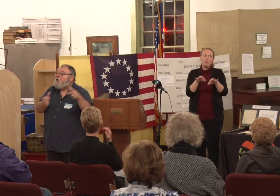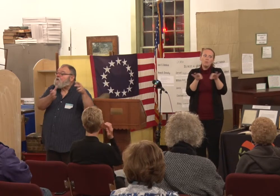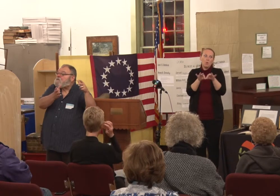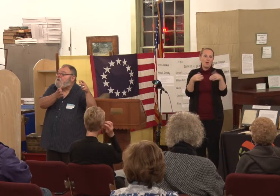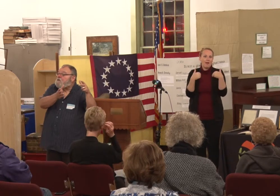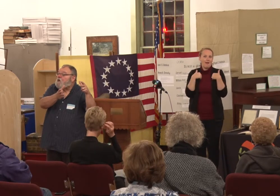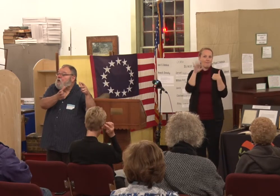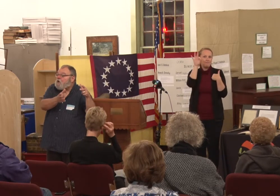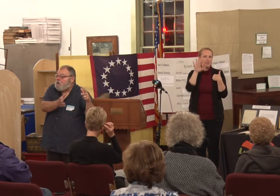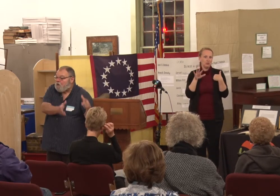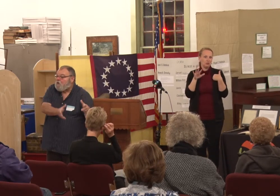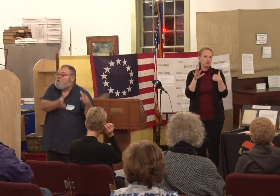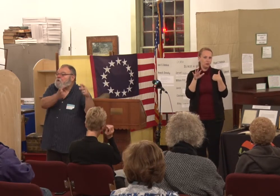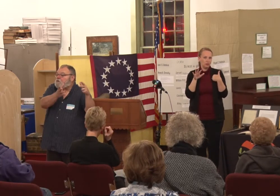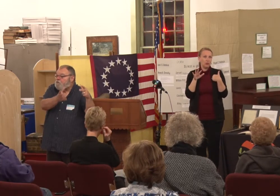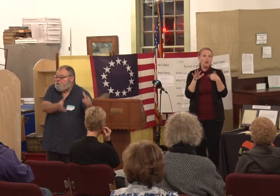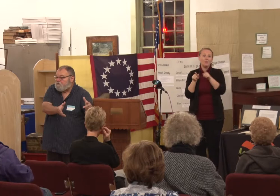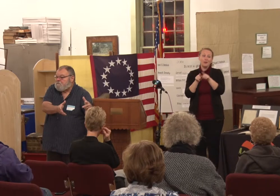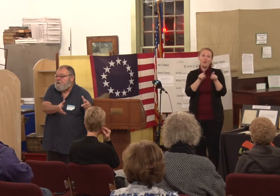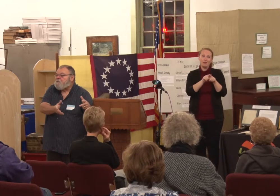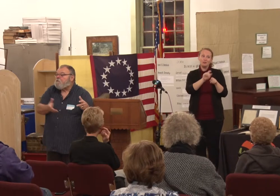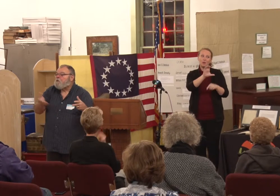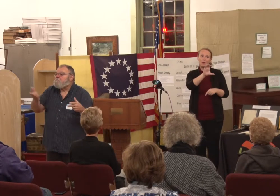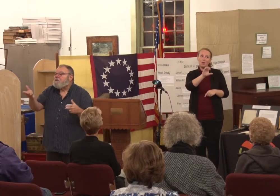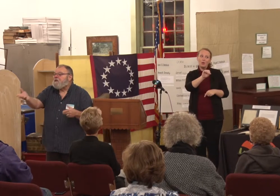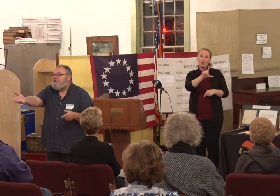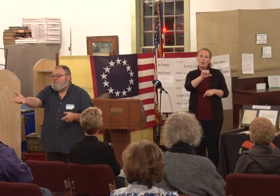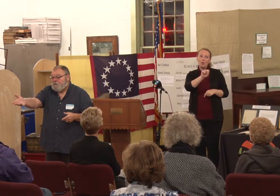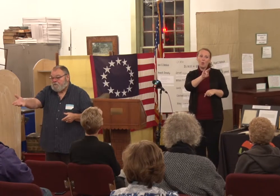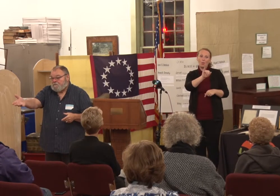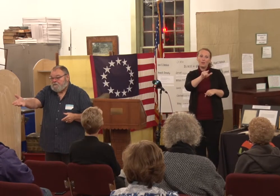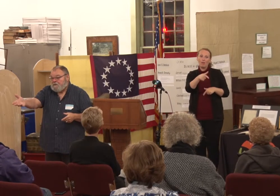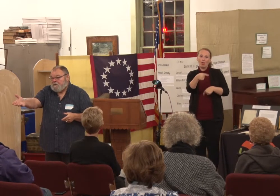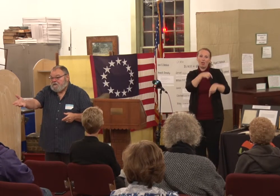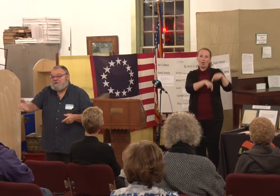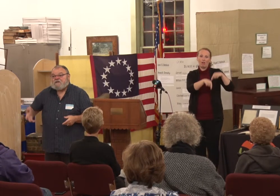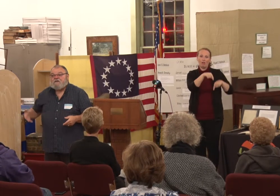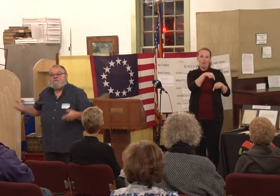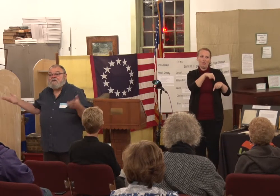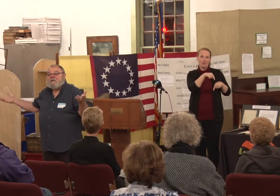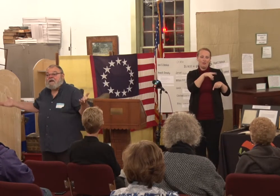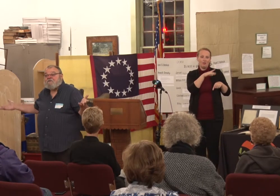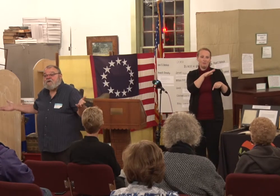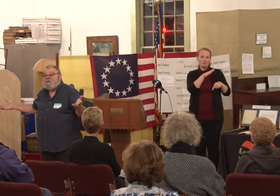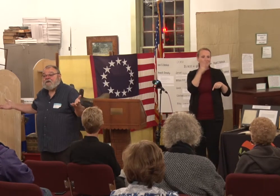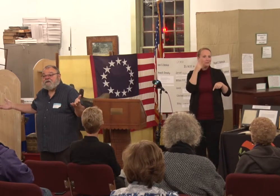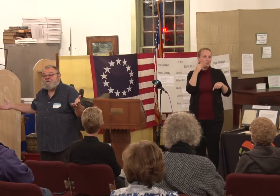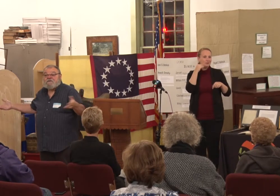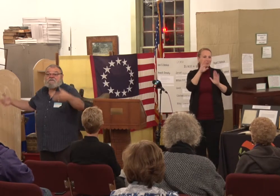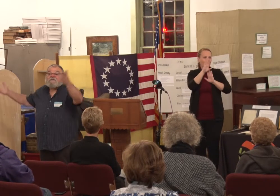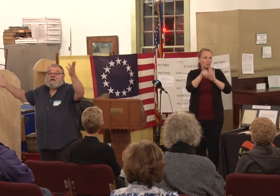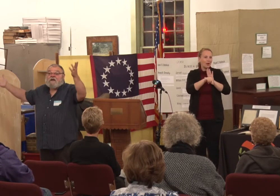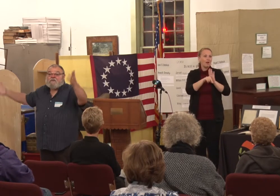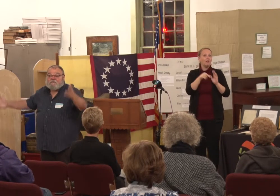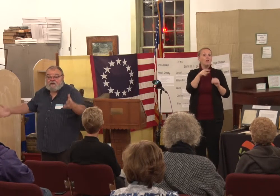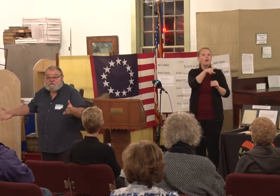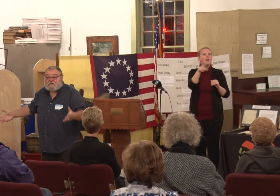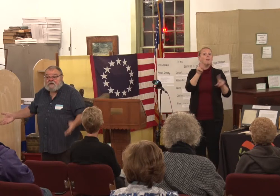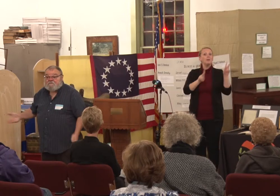also colonial roots. People would believe you, because if somebody from another place would come